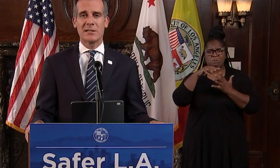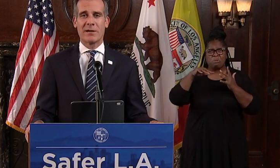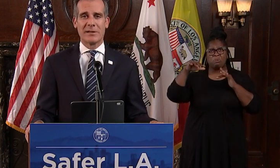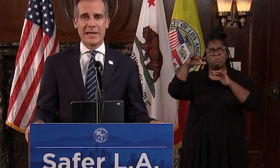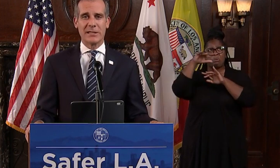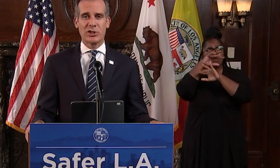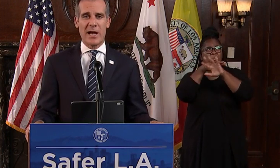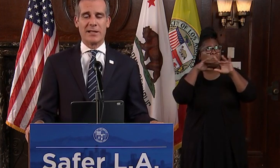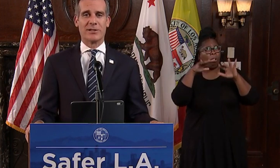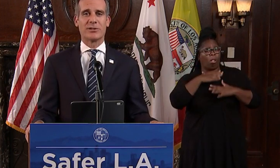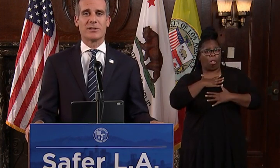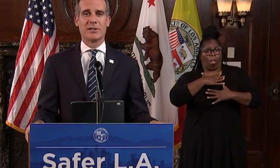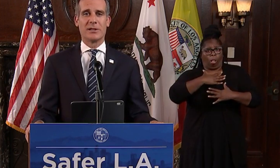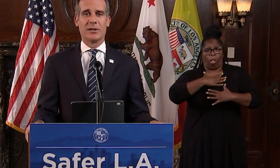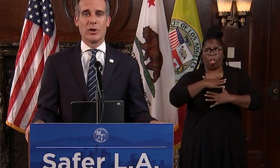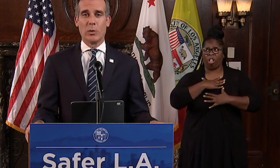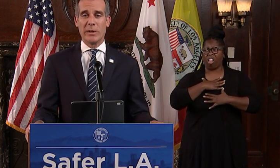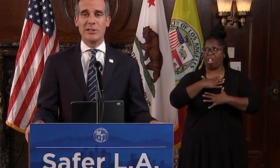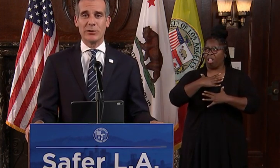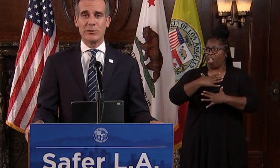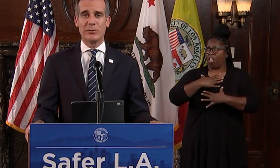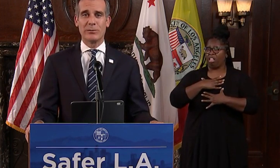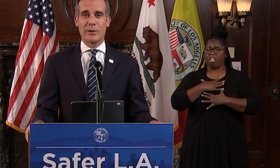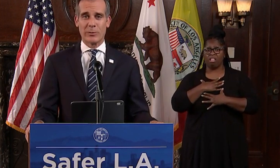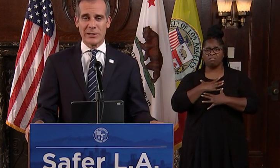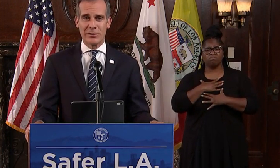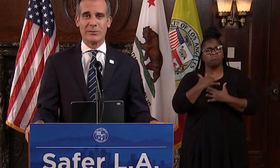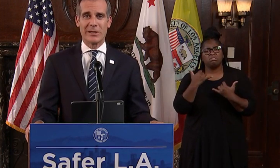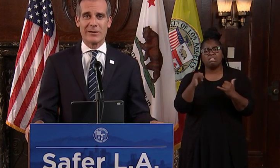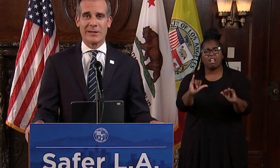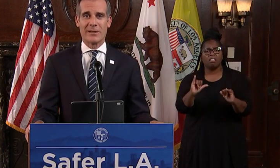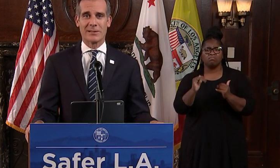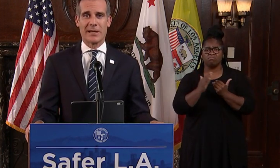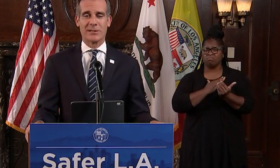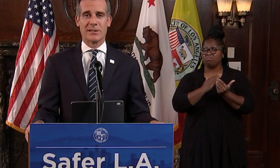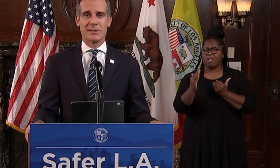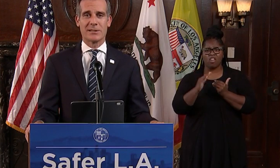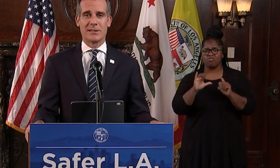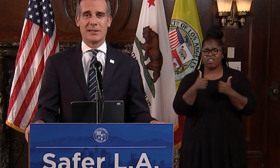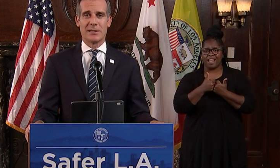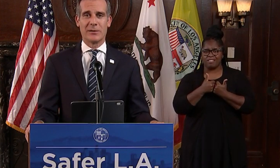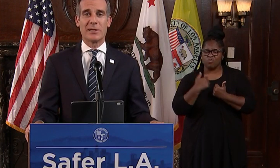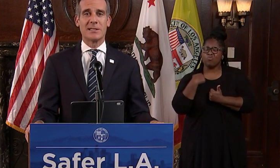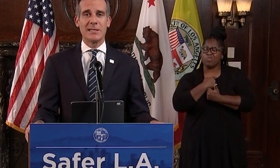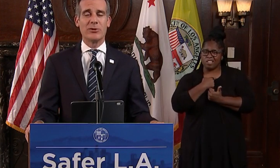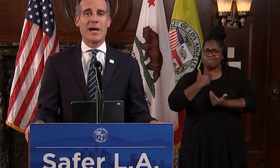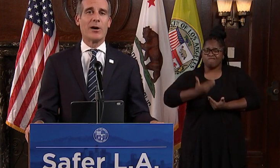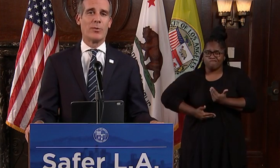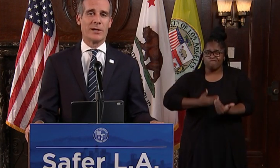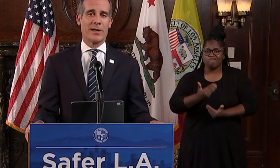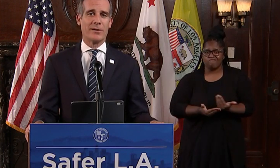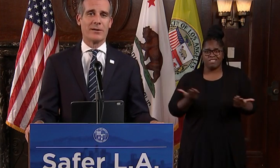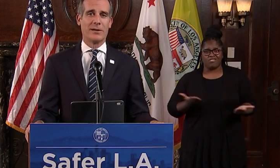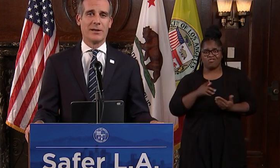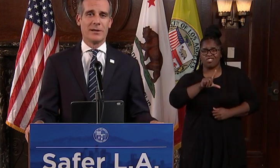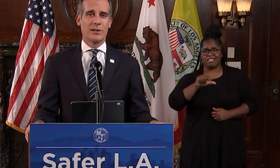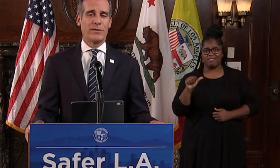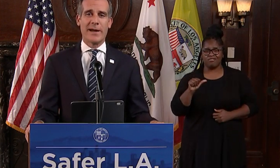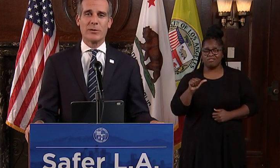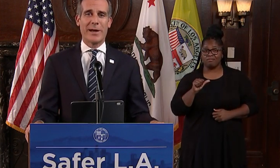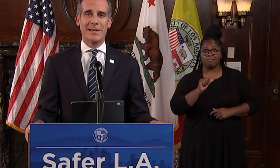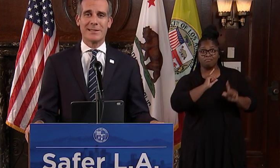midst of the latest challenge, we do what we do here in Los Angeles. We continue to help one another,